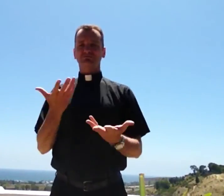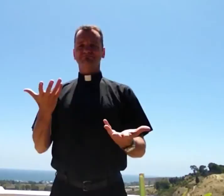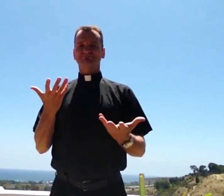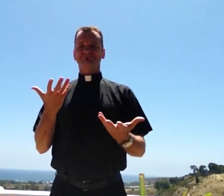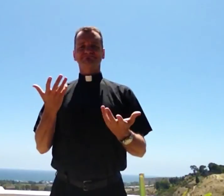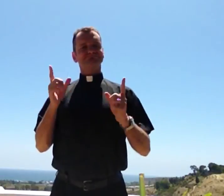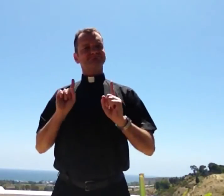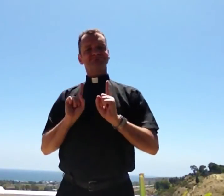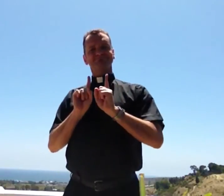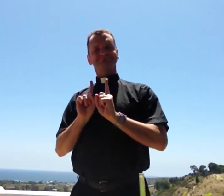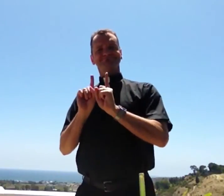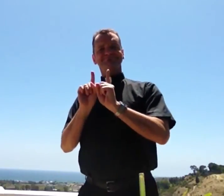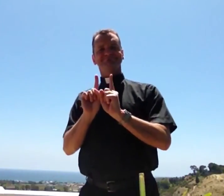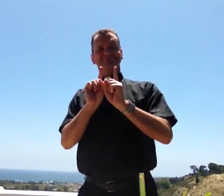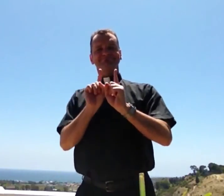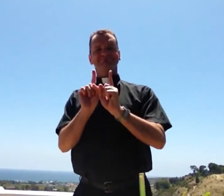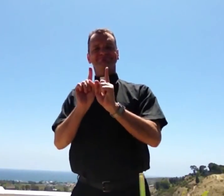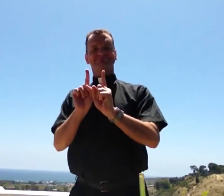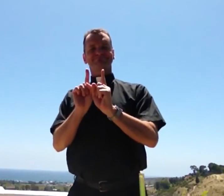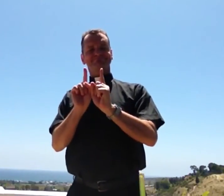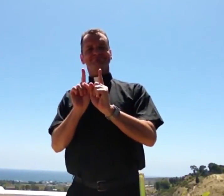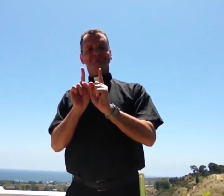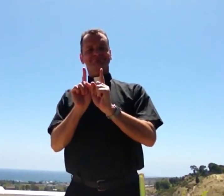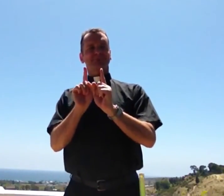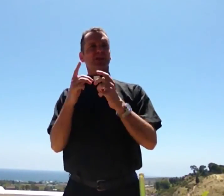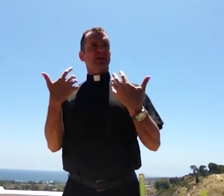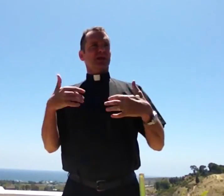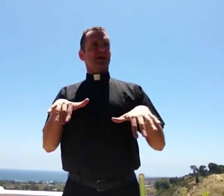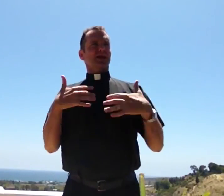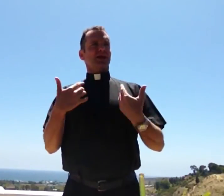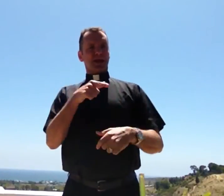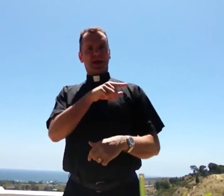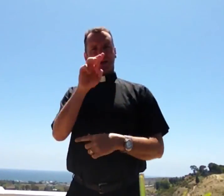And Brian is looking for a companion, someone to walk with him.